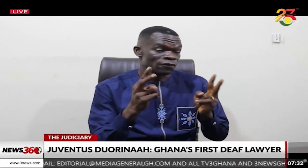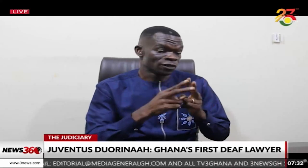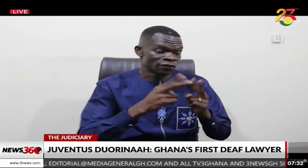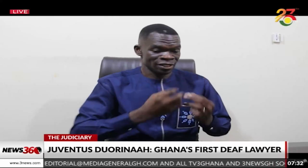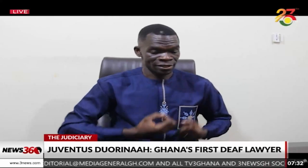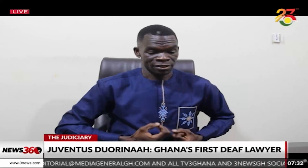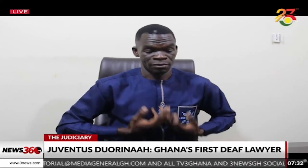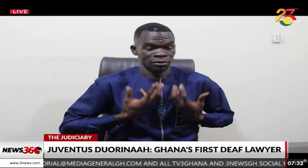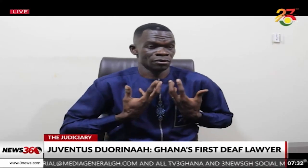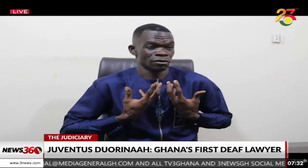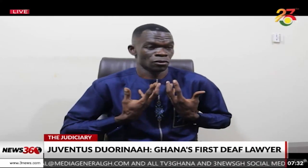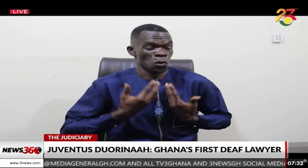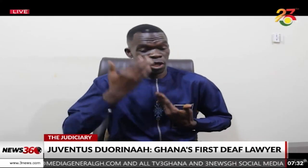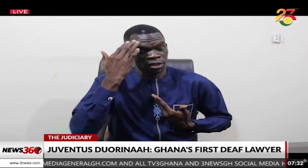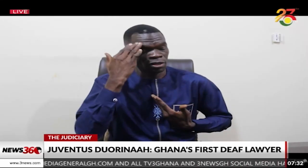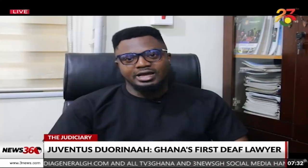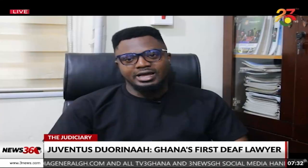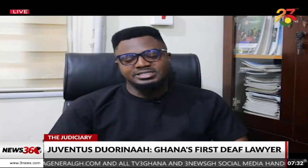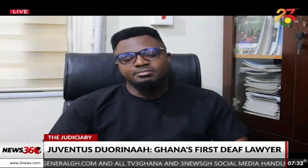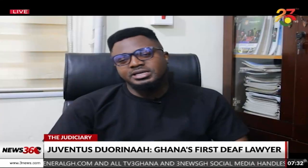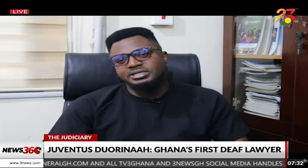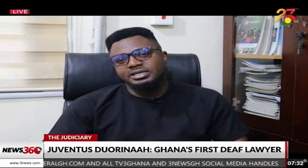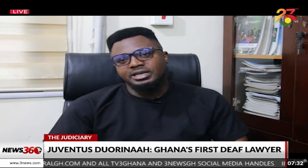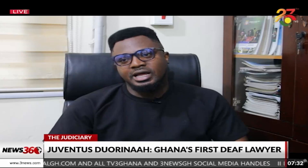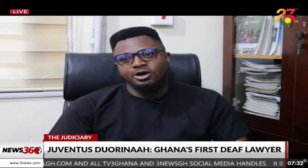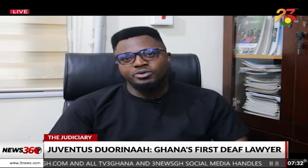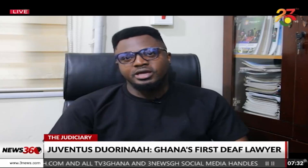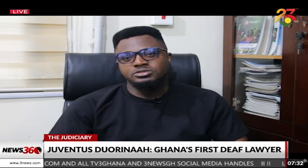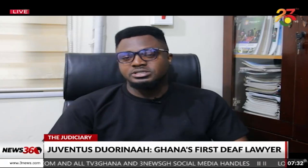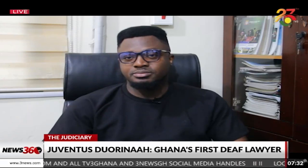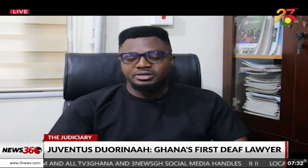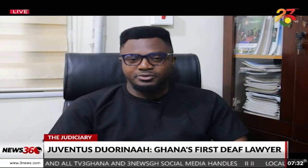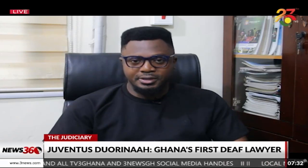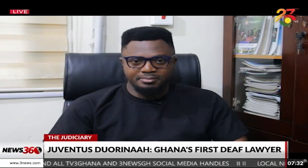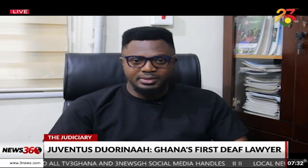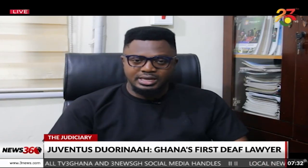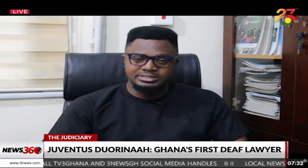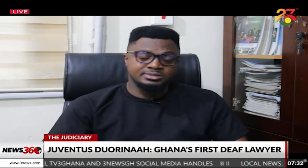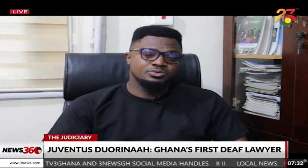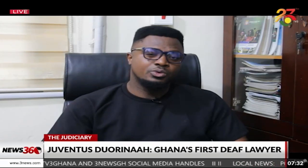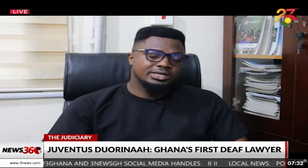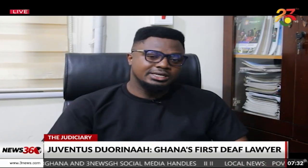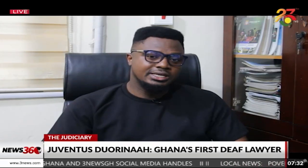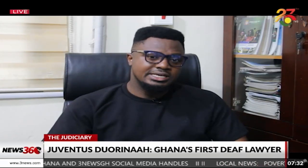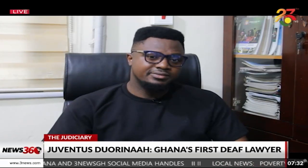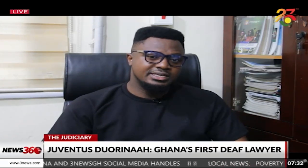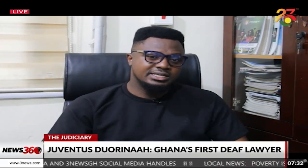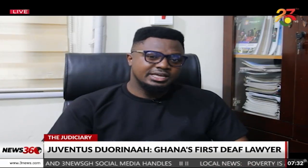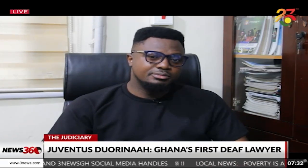one. And the school was the one paying them. It's amazing how we are able to interpret for him. And sometimes we wonder if he is able